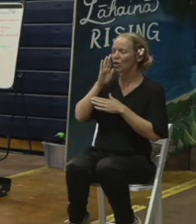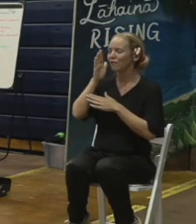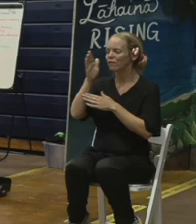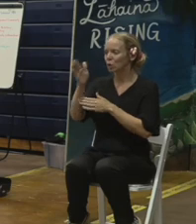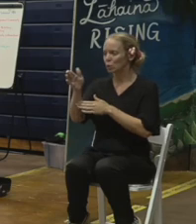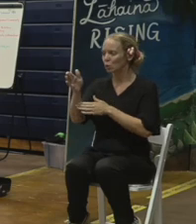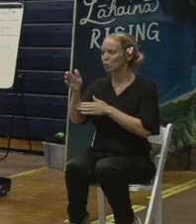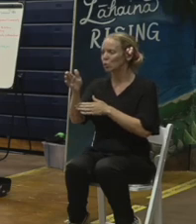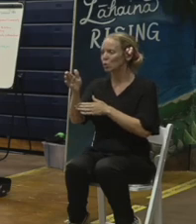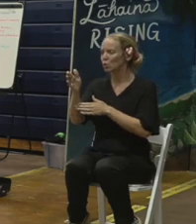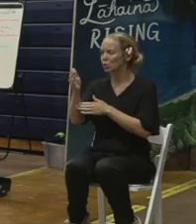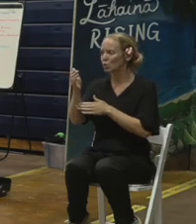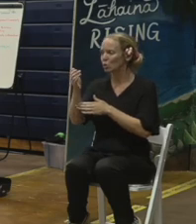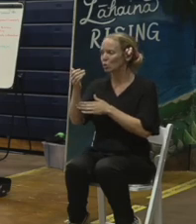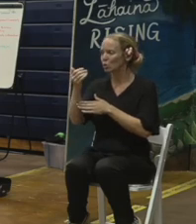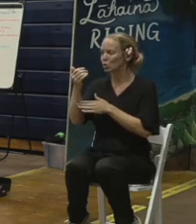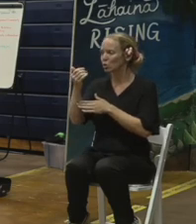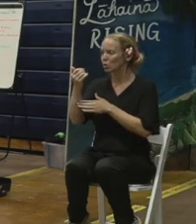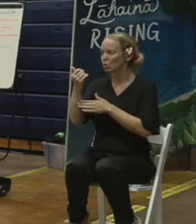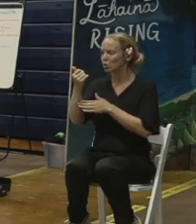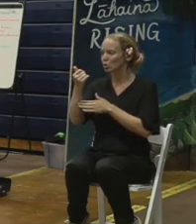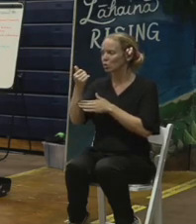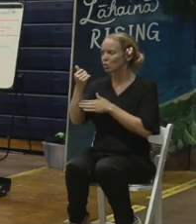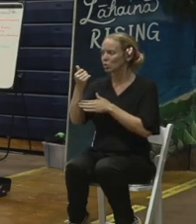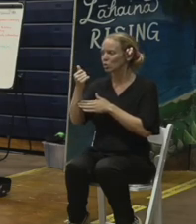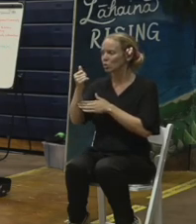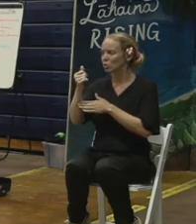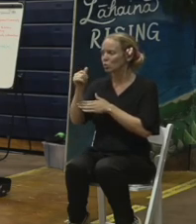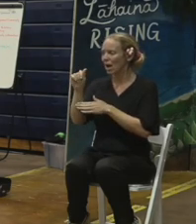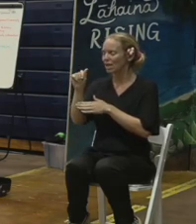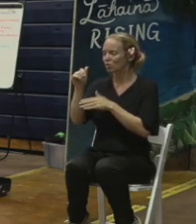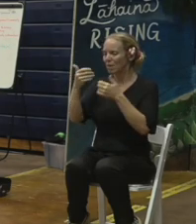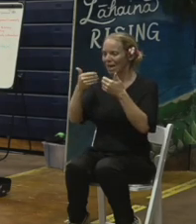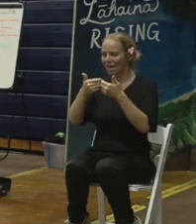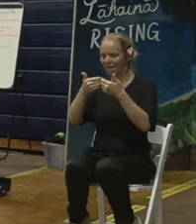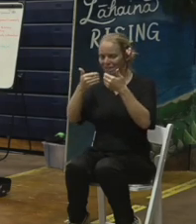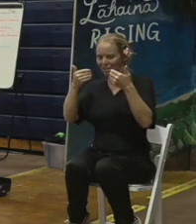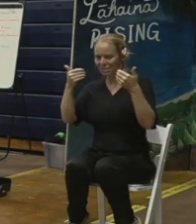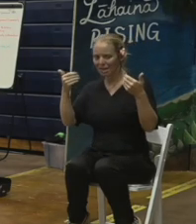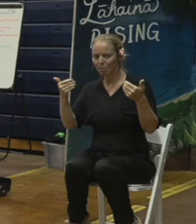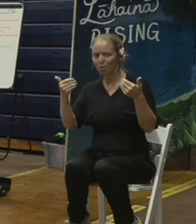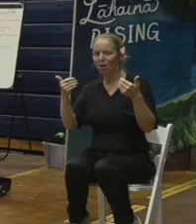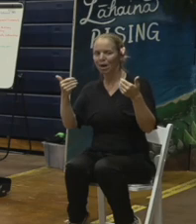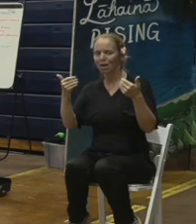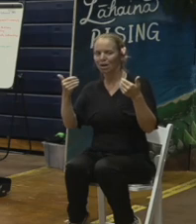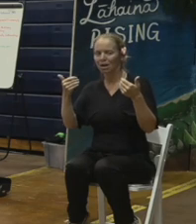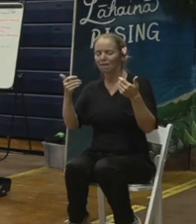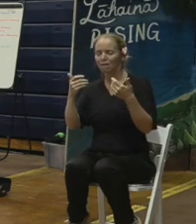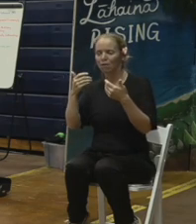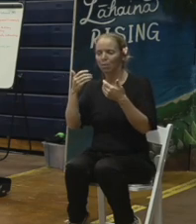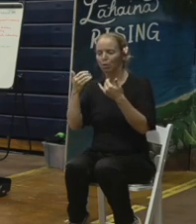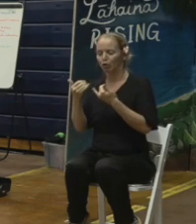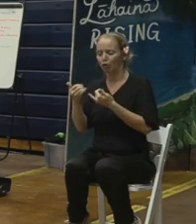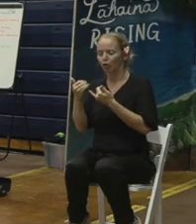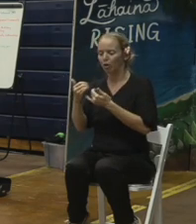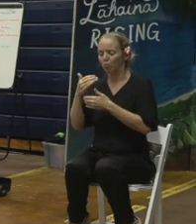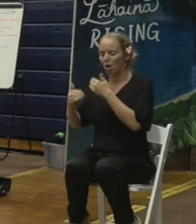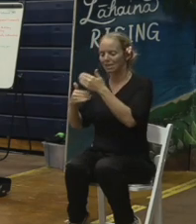path by a consultant that's separate from the current process but will still follow the same MAPS program.